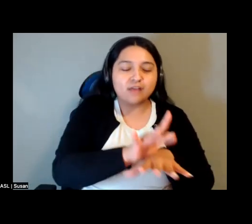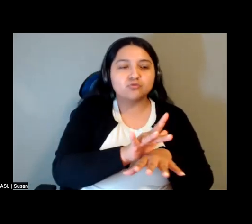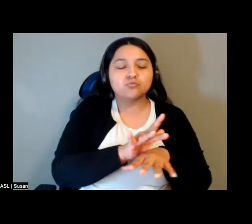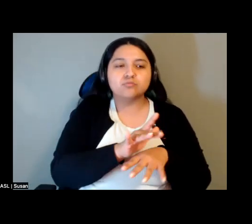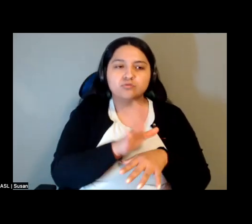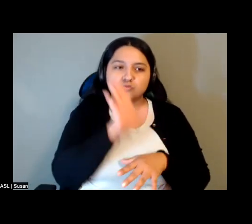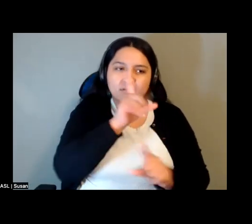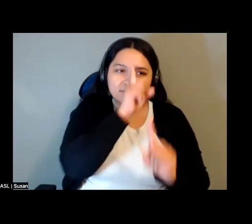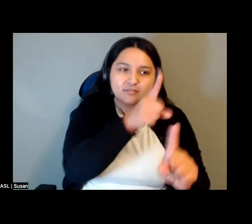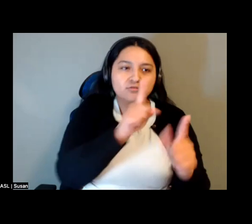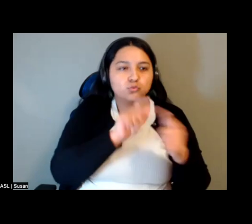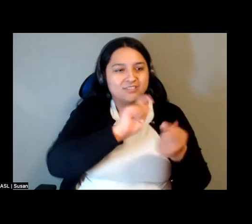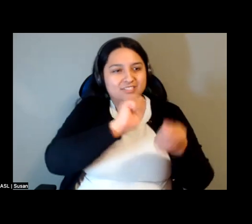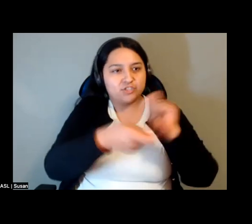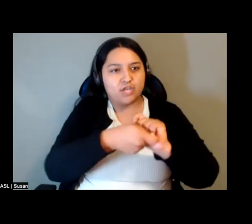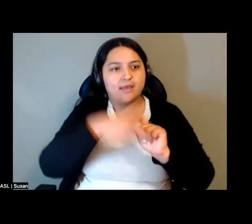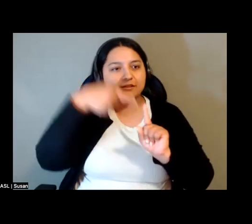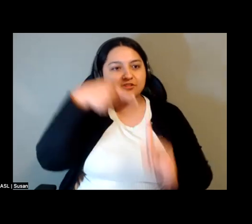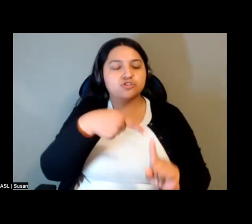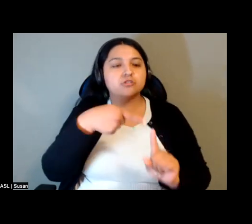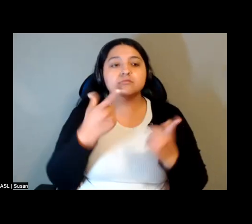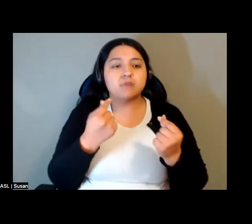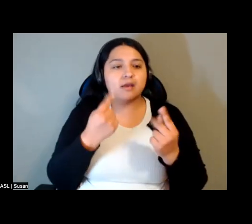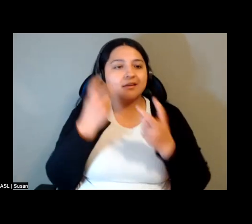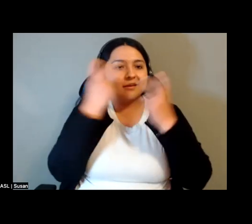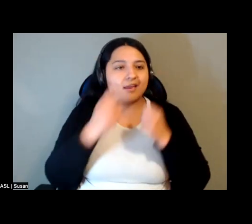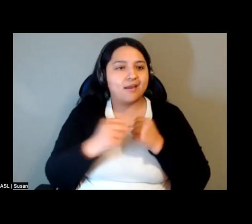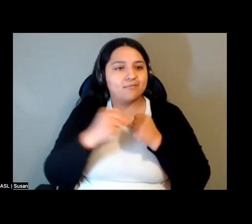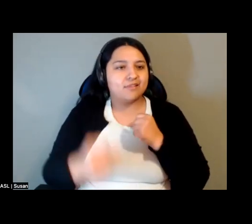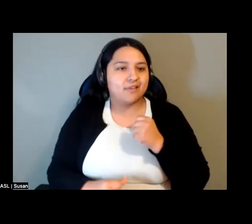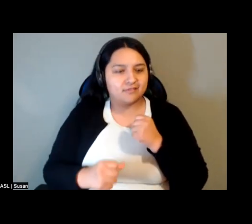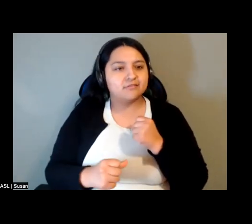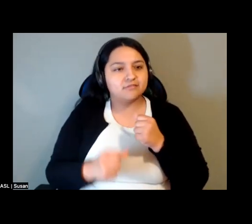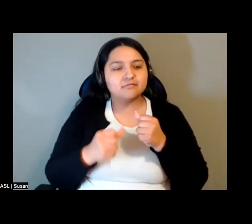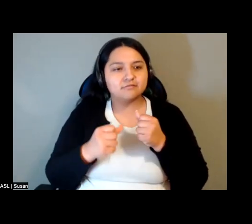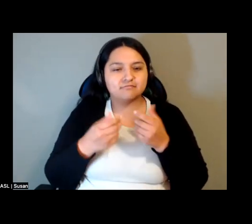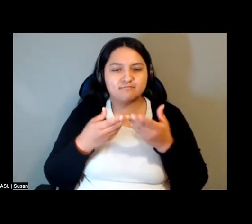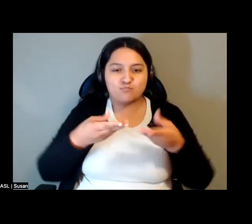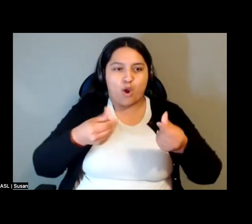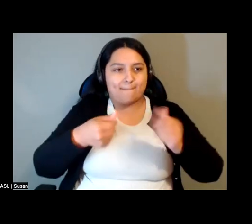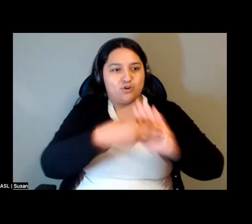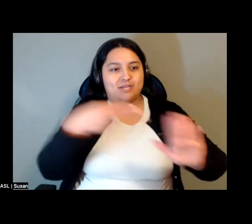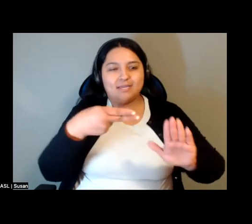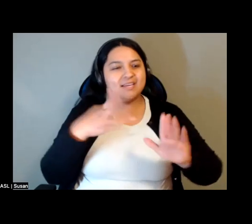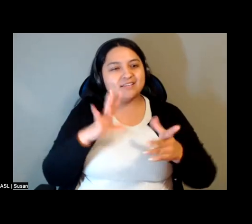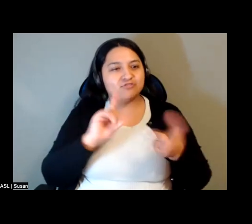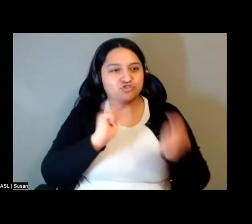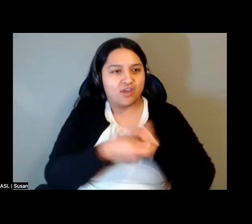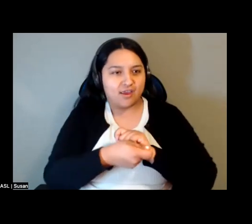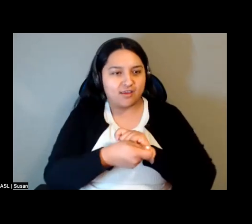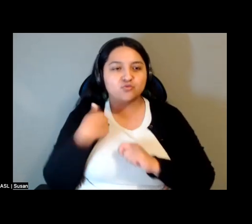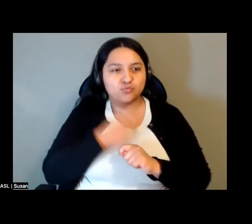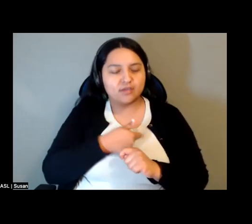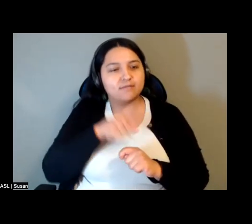change the settler capitalist organization of property. It will have to fundamentally challenge